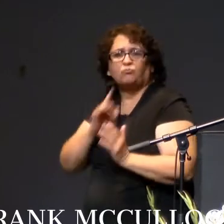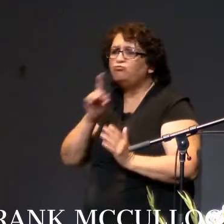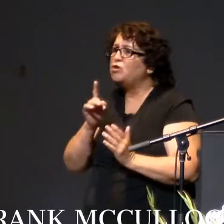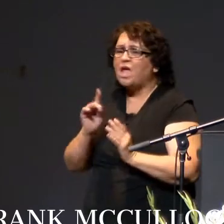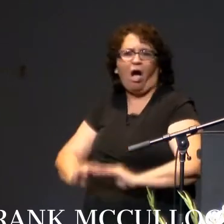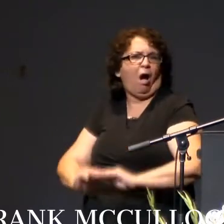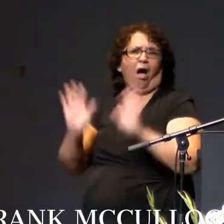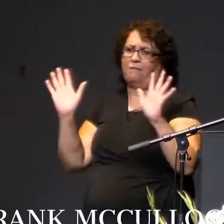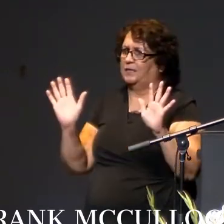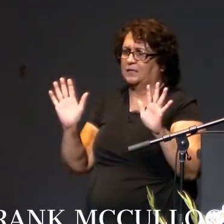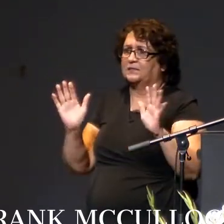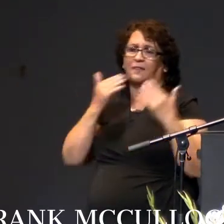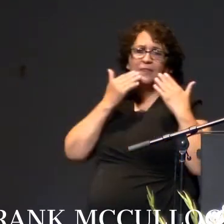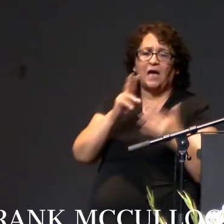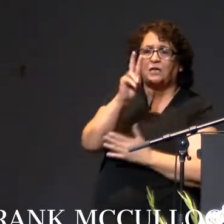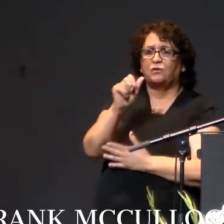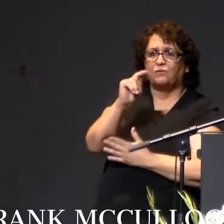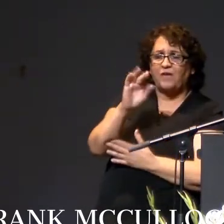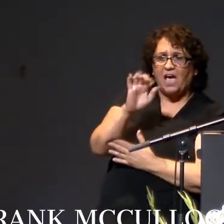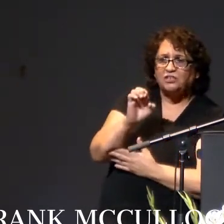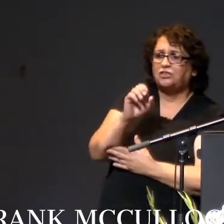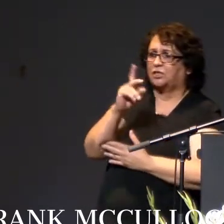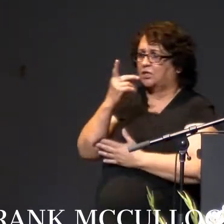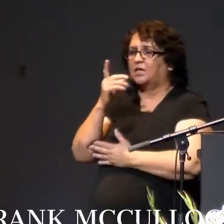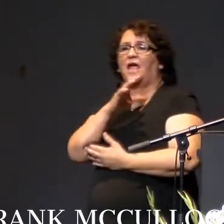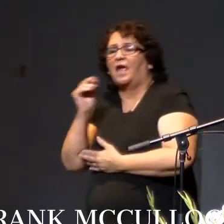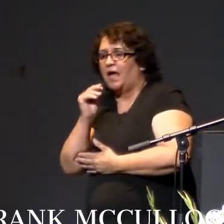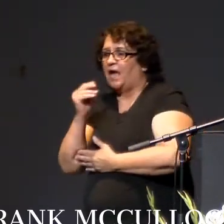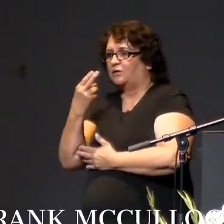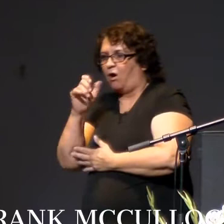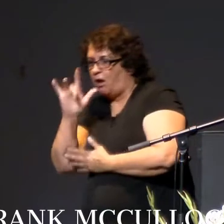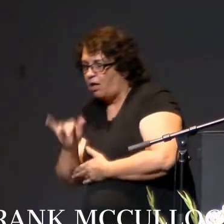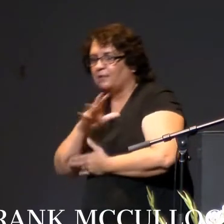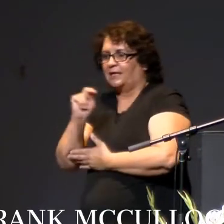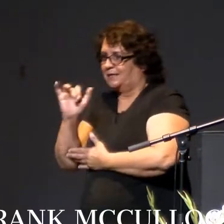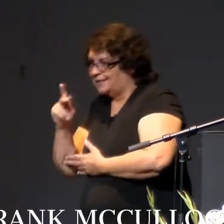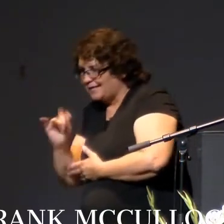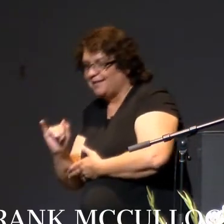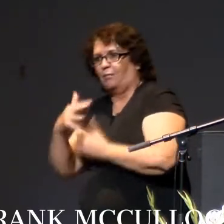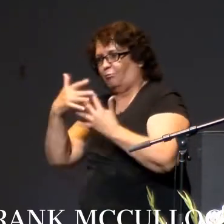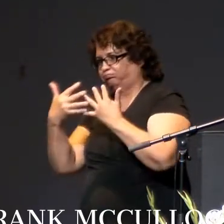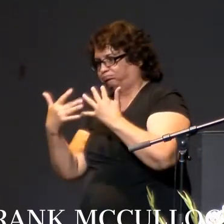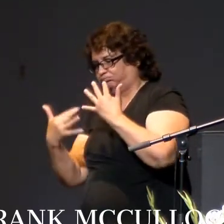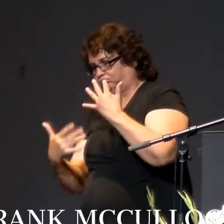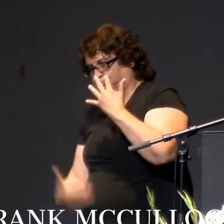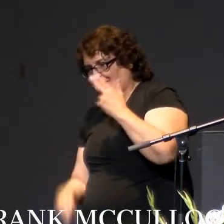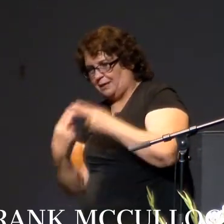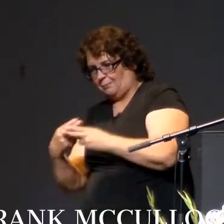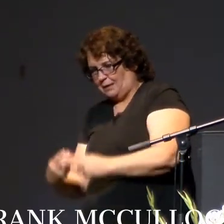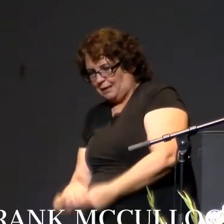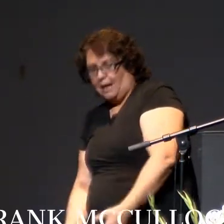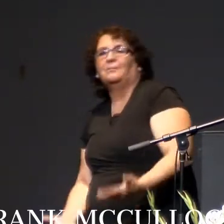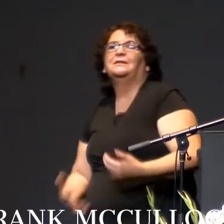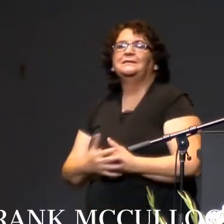Thank you to Vangie Garcia, Marilyn Luna, Brian Shonard, Holly Adams, Nikki McKay, Liz Pfeiffer, Susie Smith, Brett Aker, and Paola